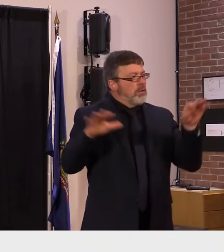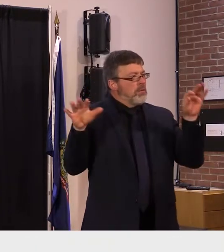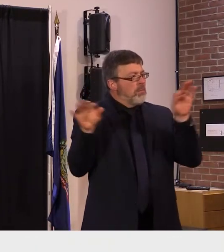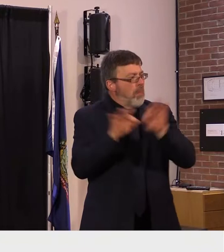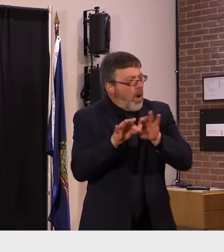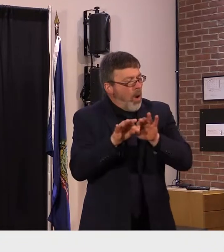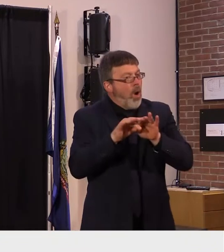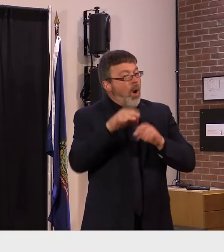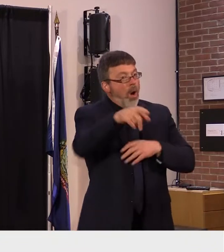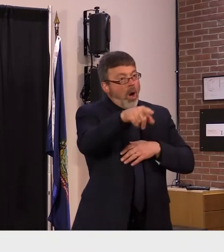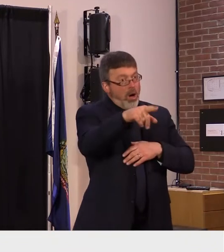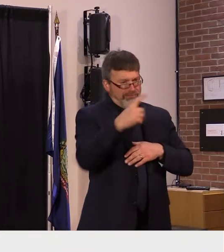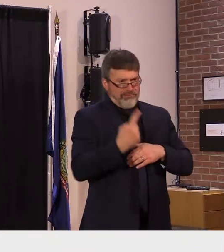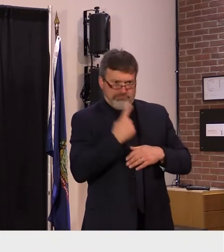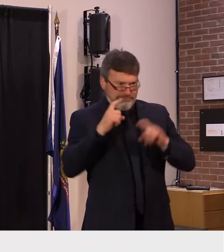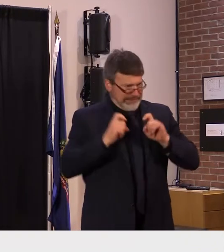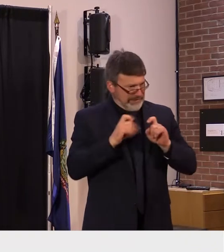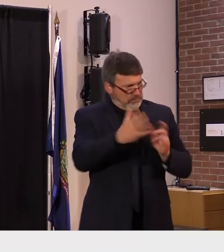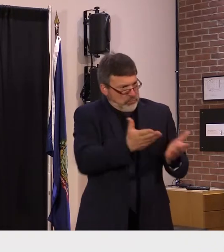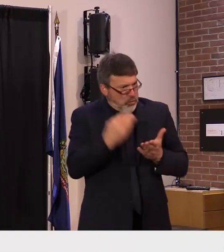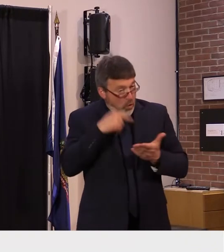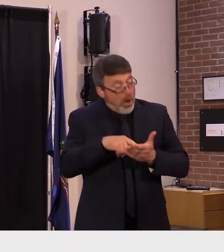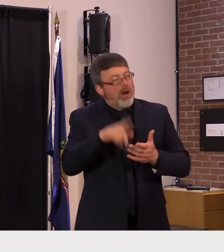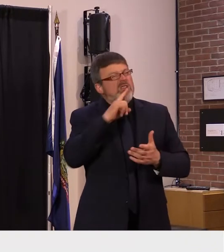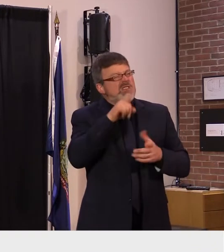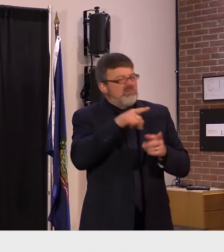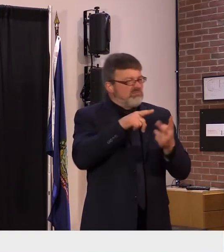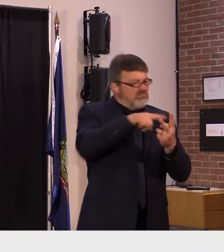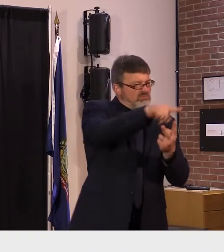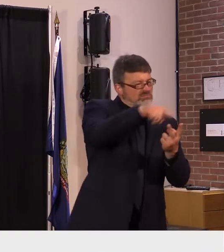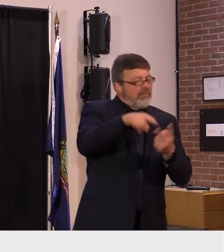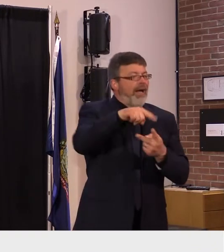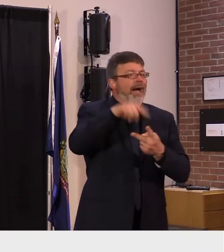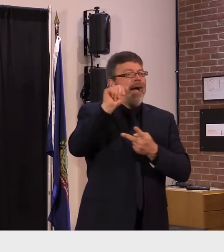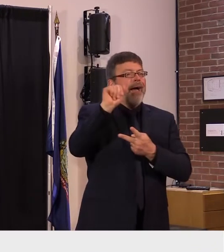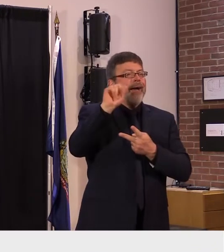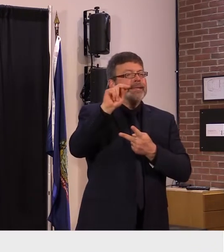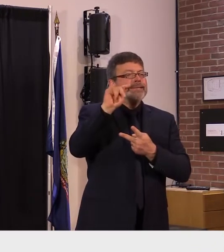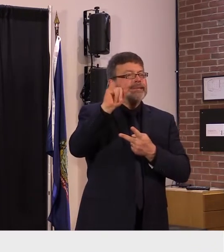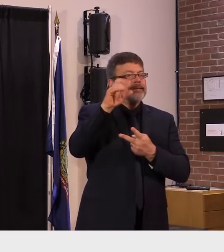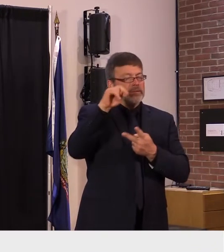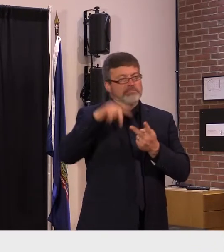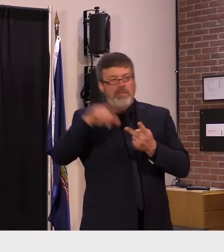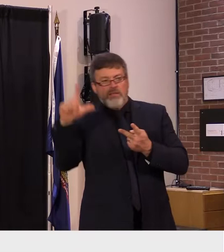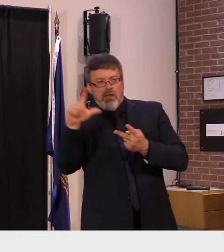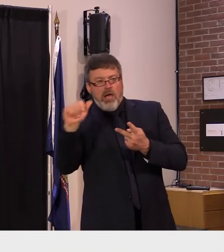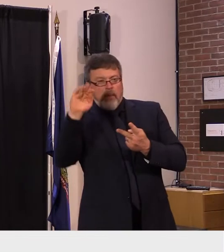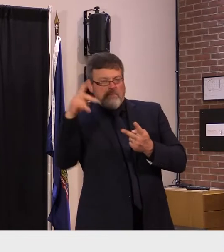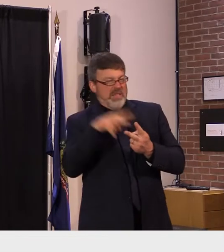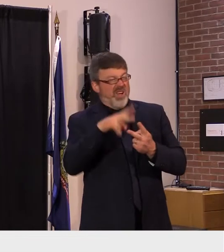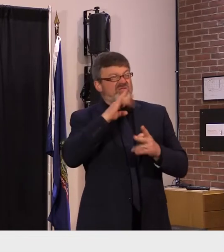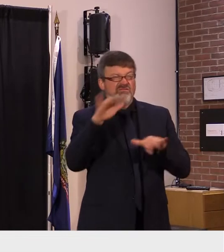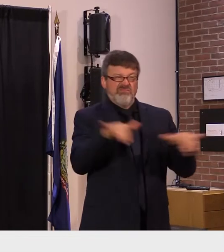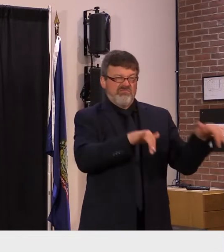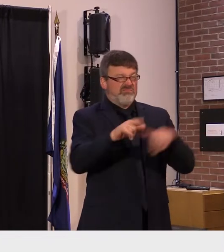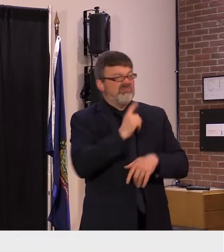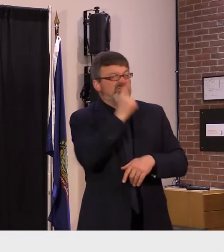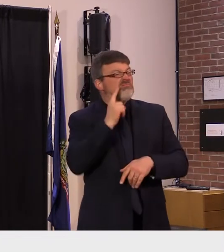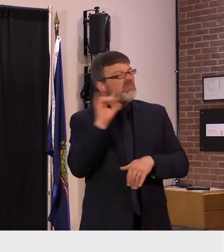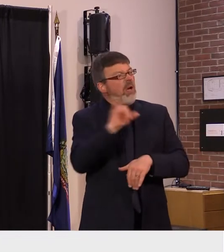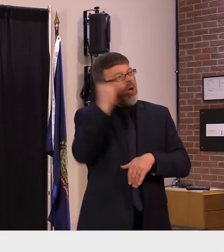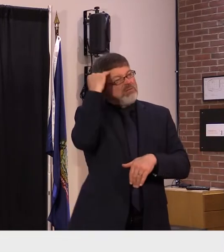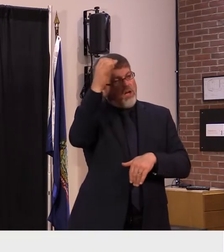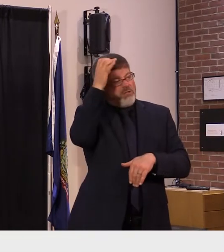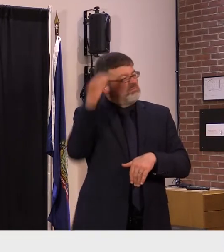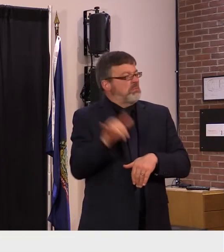for monitors who cannot get at home tests through pharmacies or insurance after june 25th